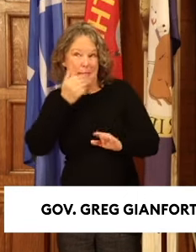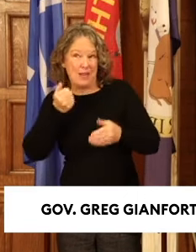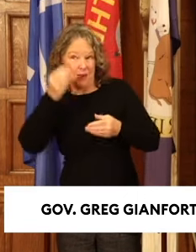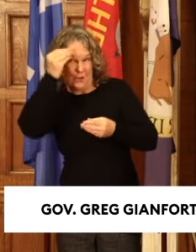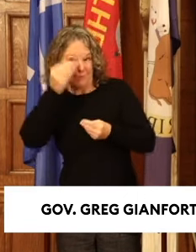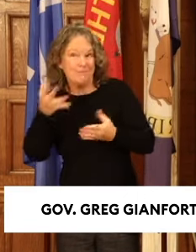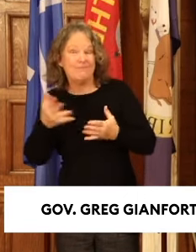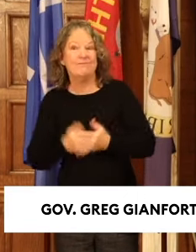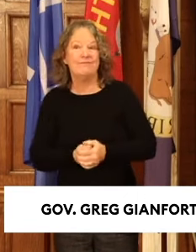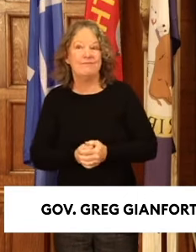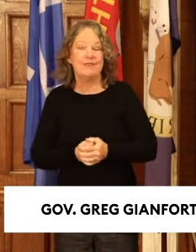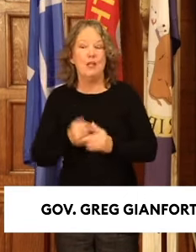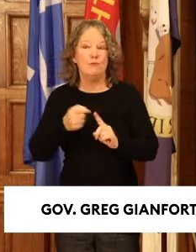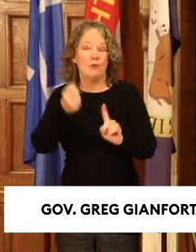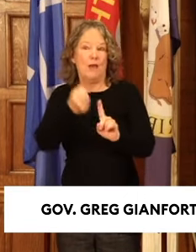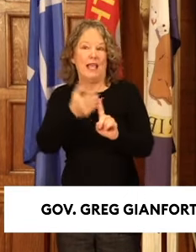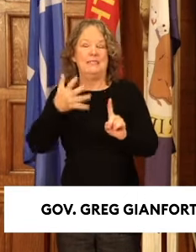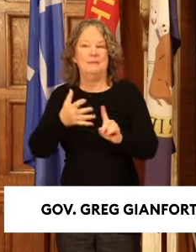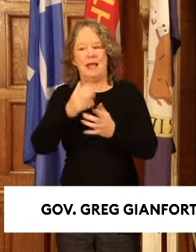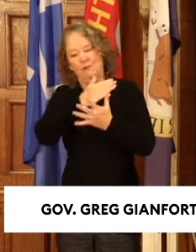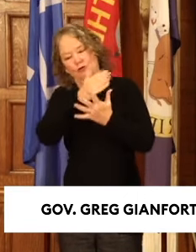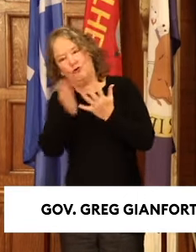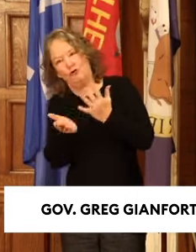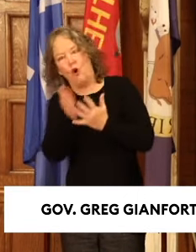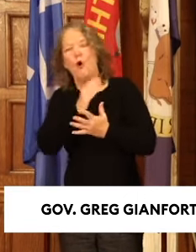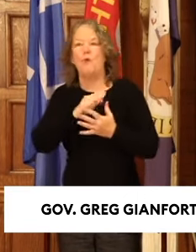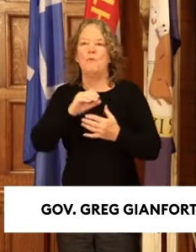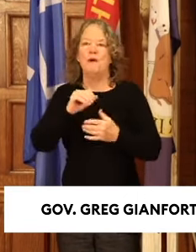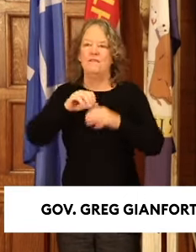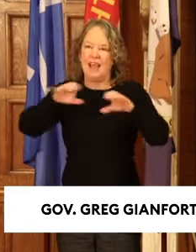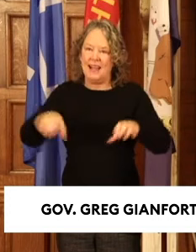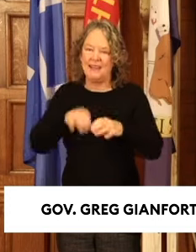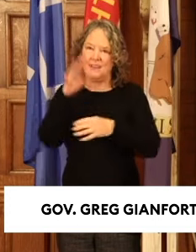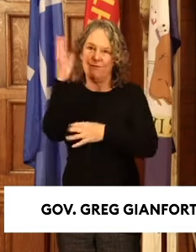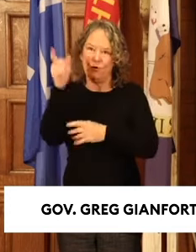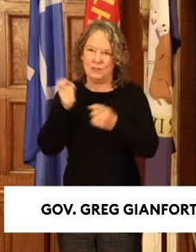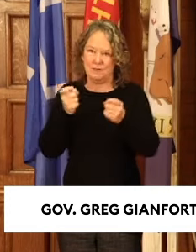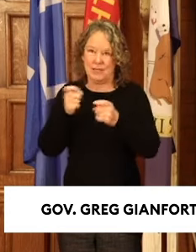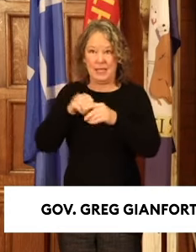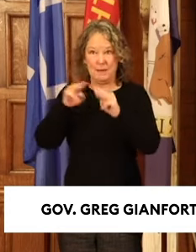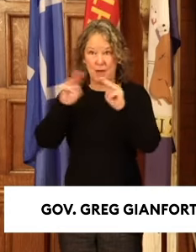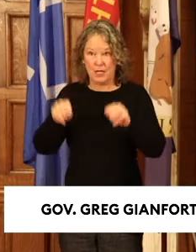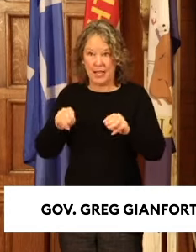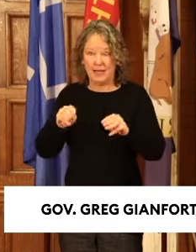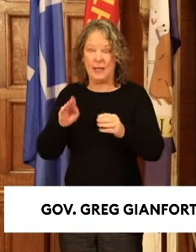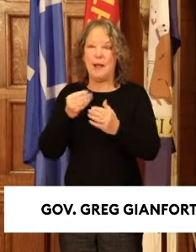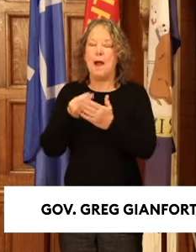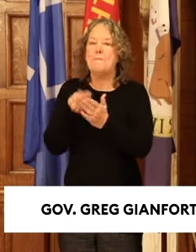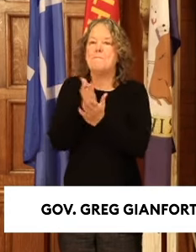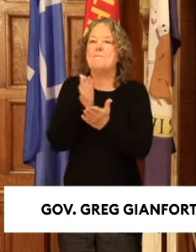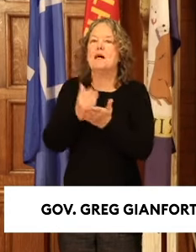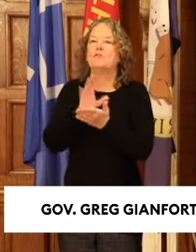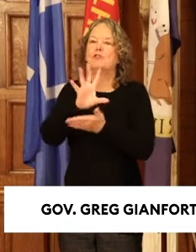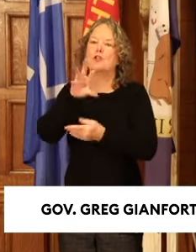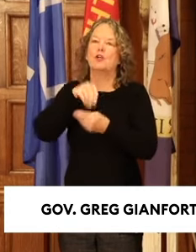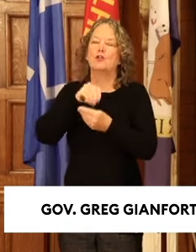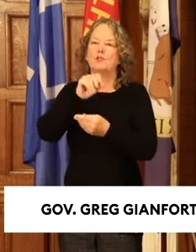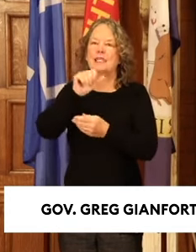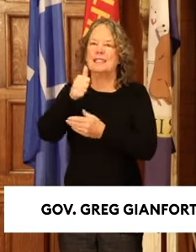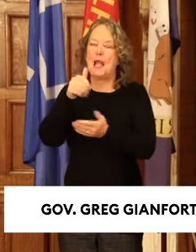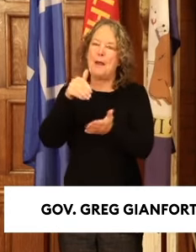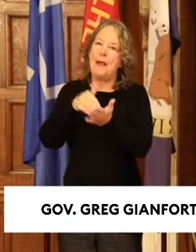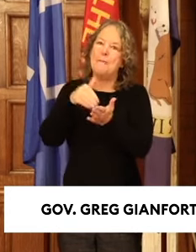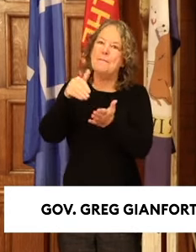To expand the scope of active forest management in Montana, our budget includes $10 million per